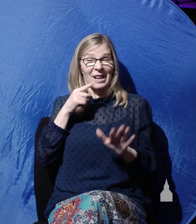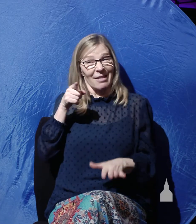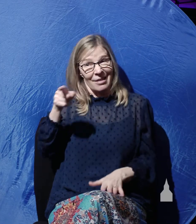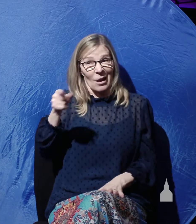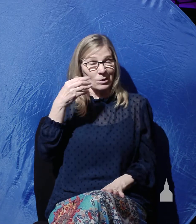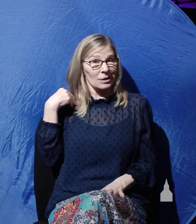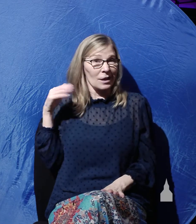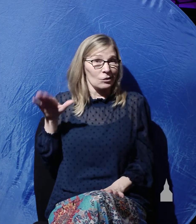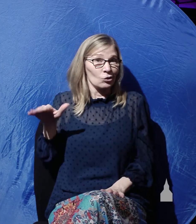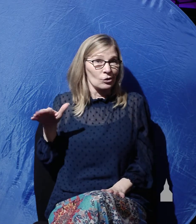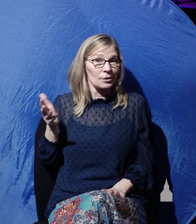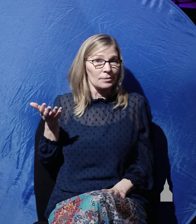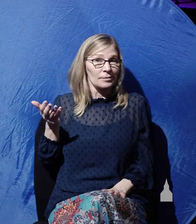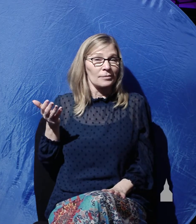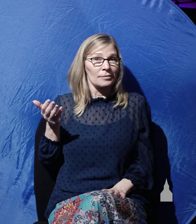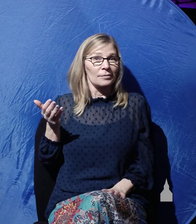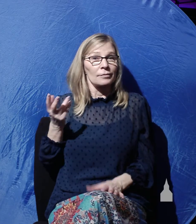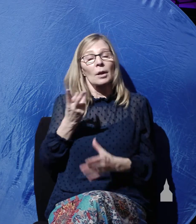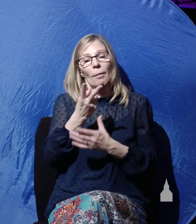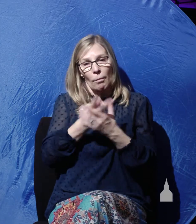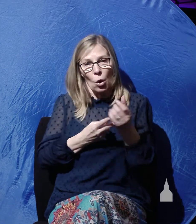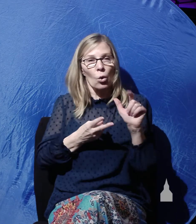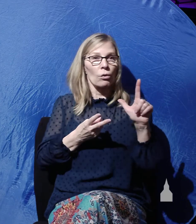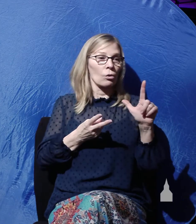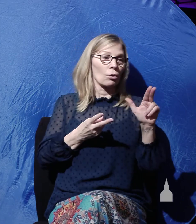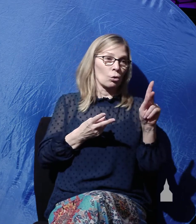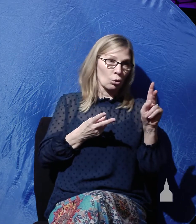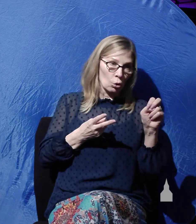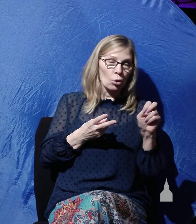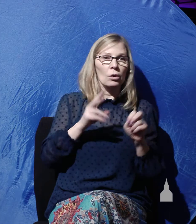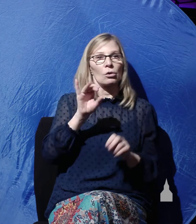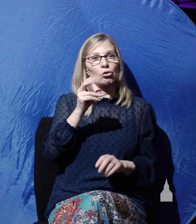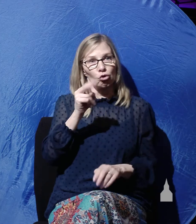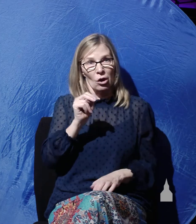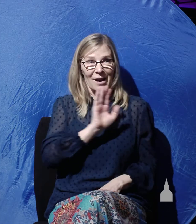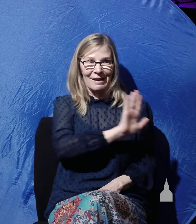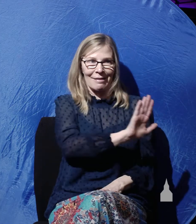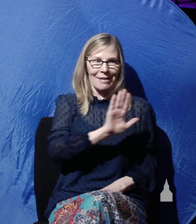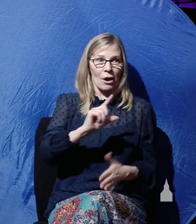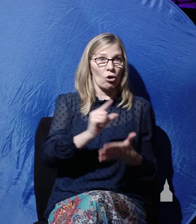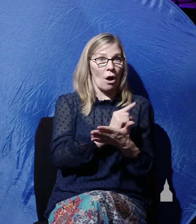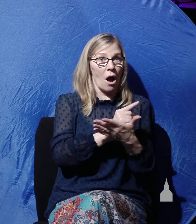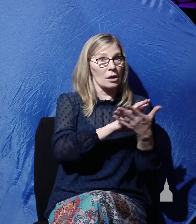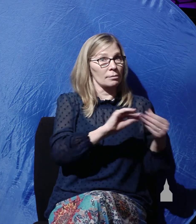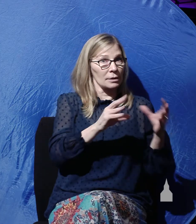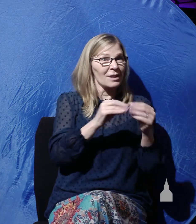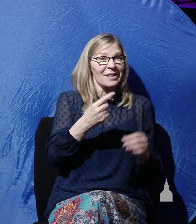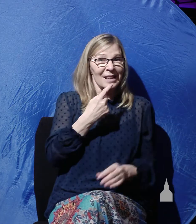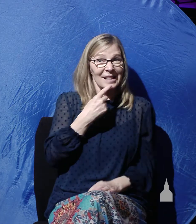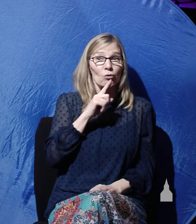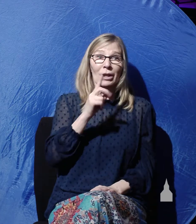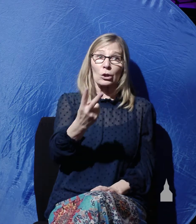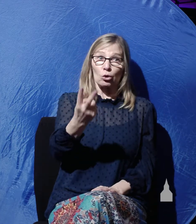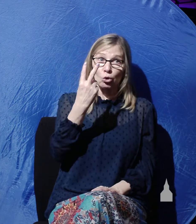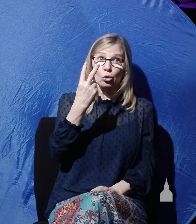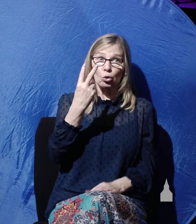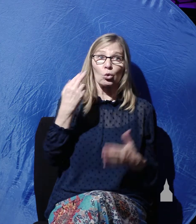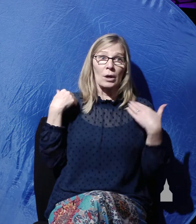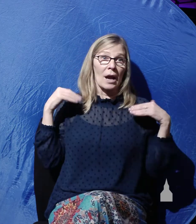an angel. In fact, both Luke and John, in their gospel narratives, they say that there were two angels, but Mark only